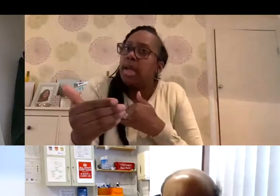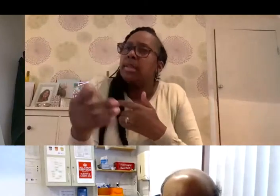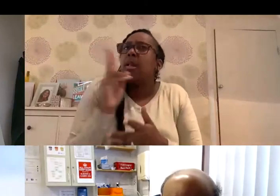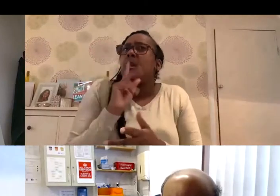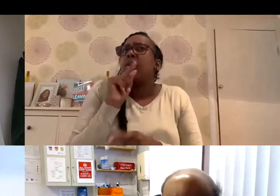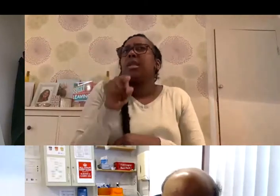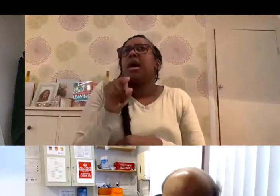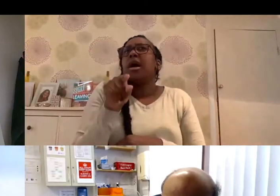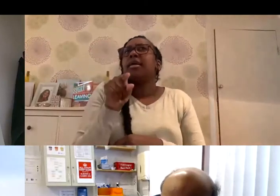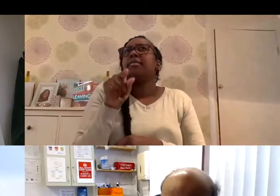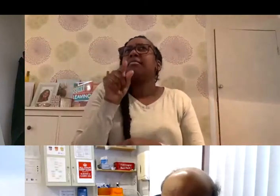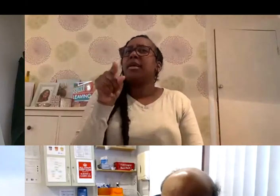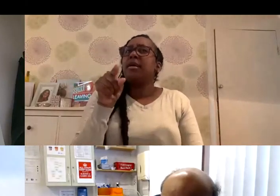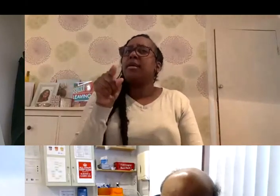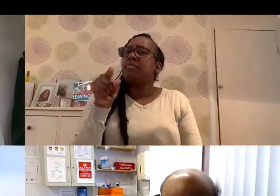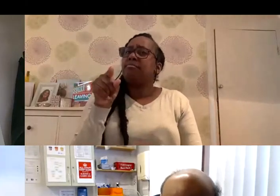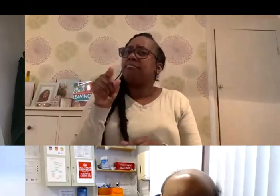the LFD didn't pick that up.